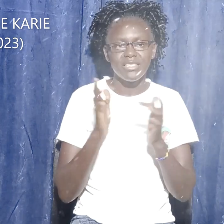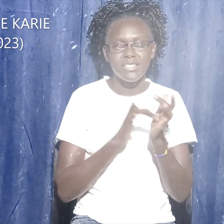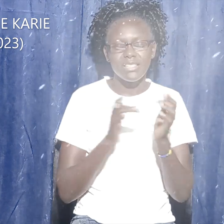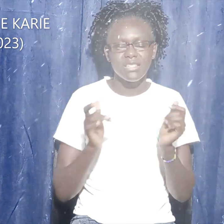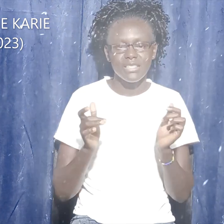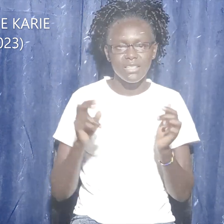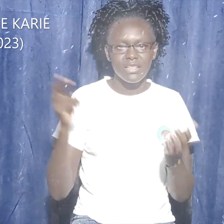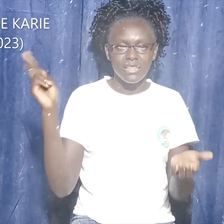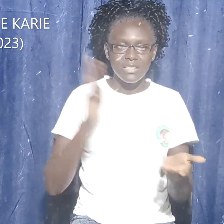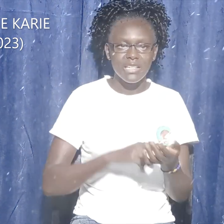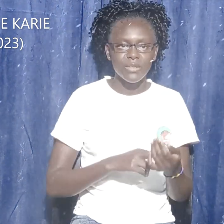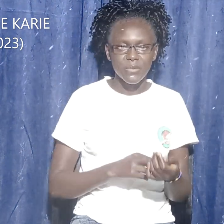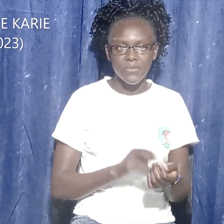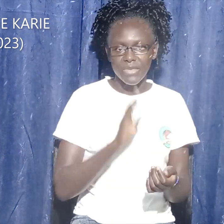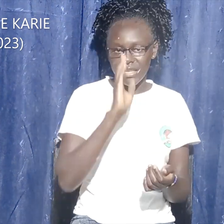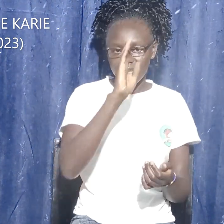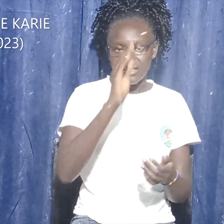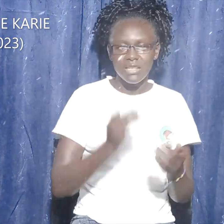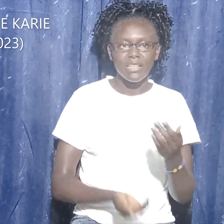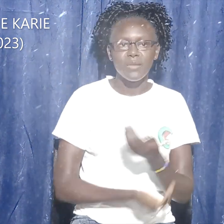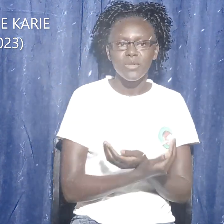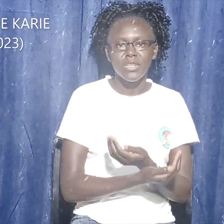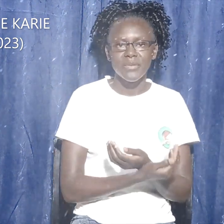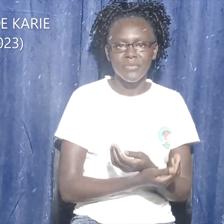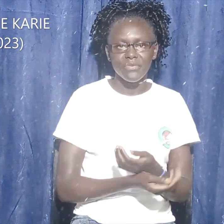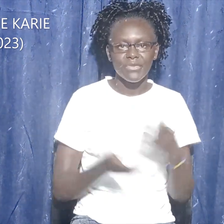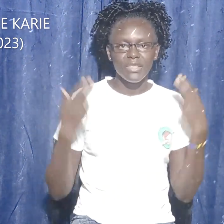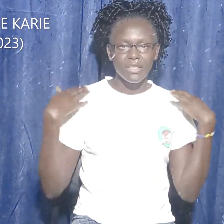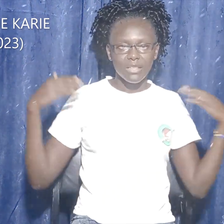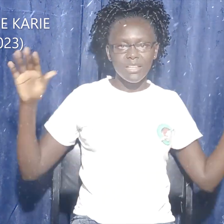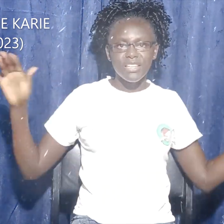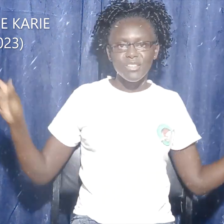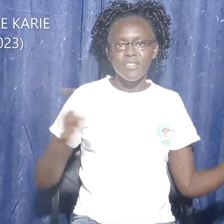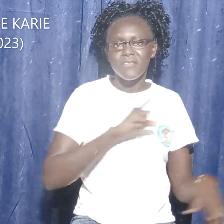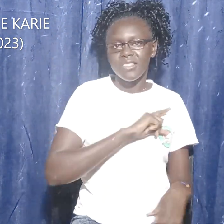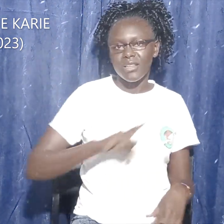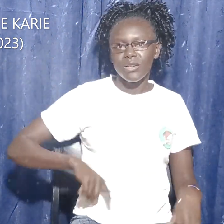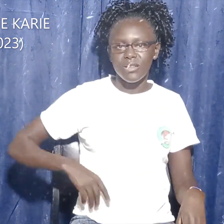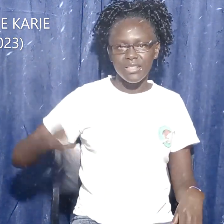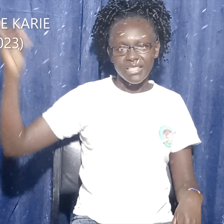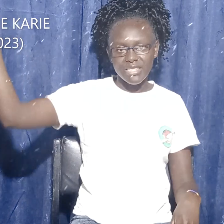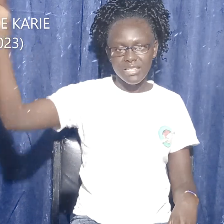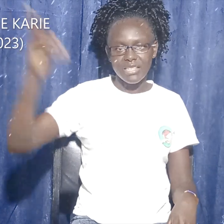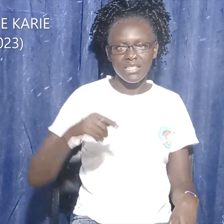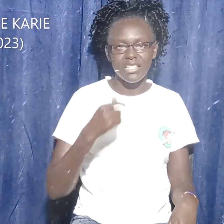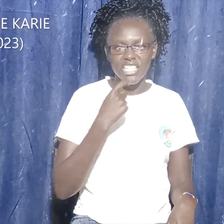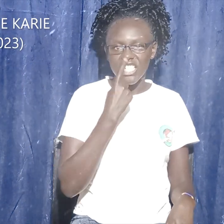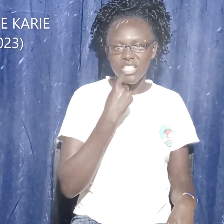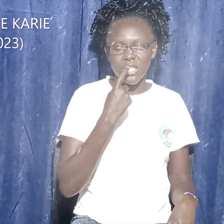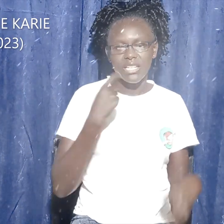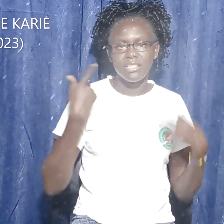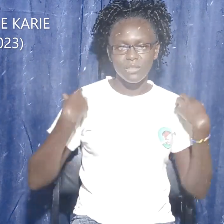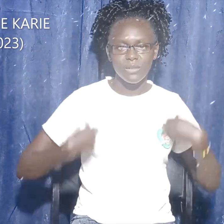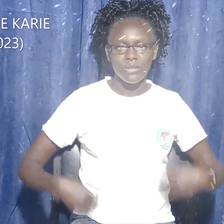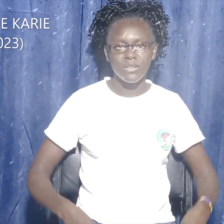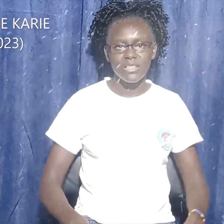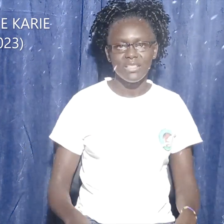Sunday morning, the angel of the Lord descended in a white cloth in form of lightning and earthquake.